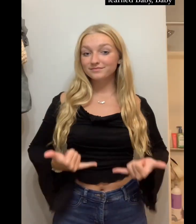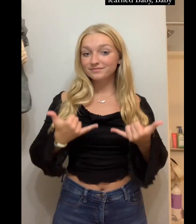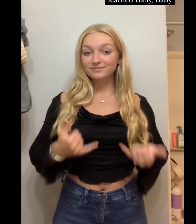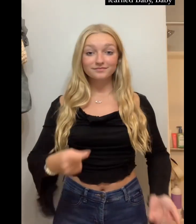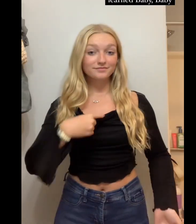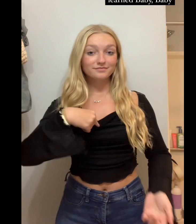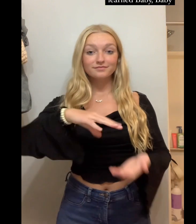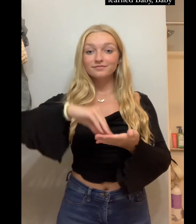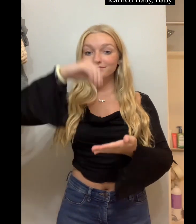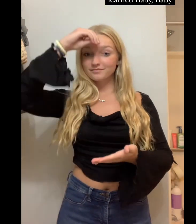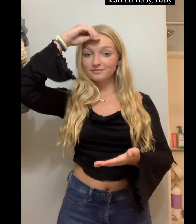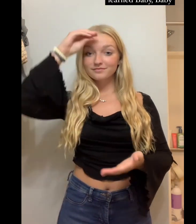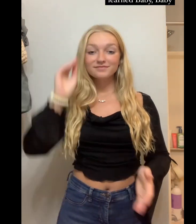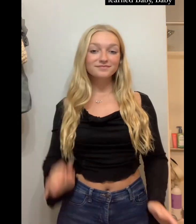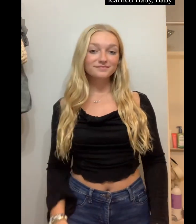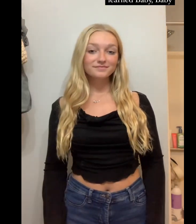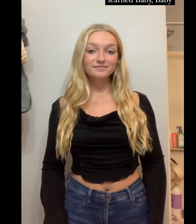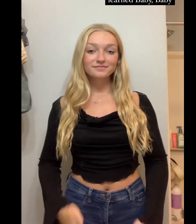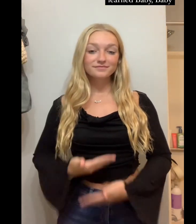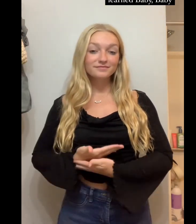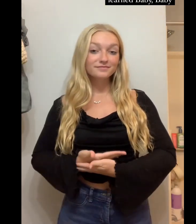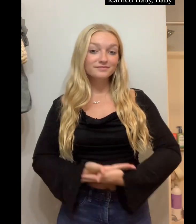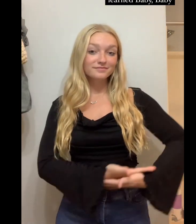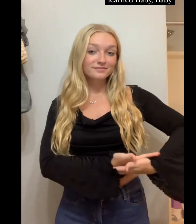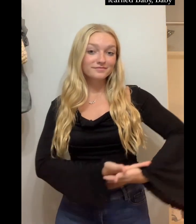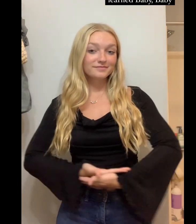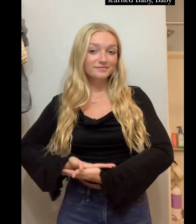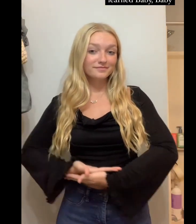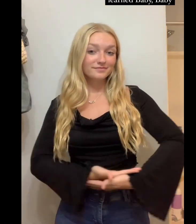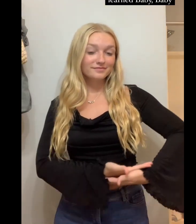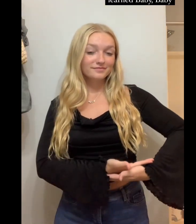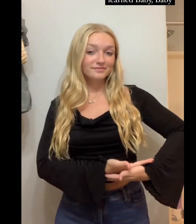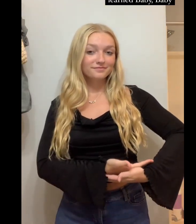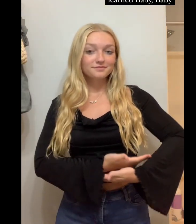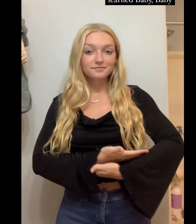I learned baby, baby.